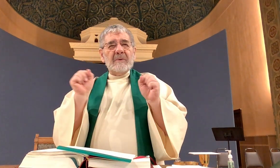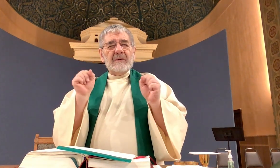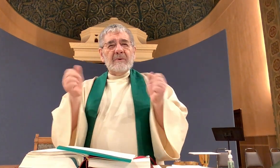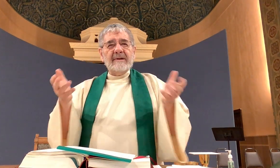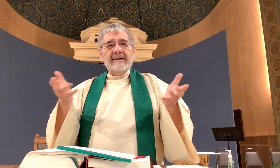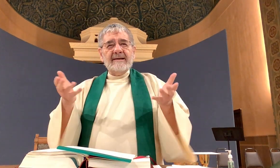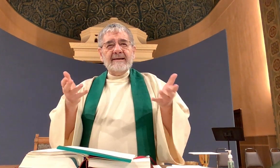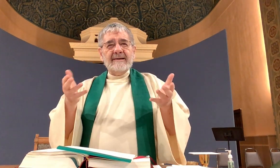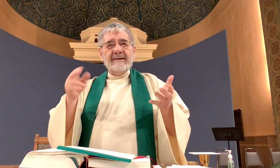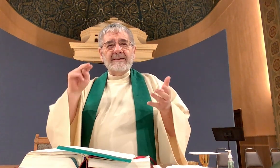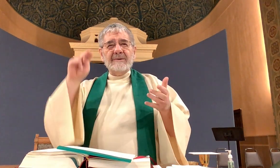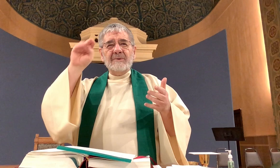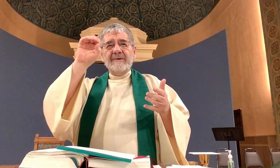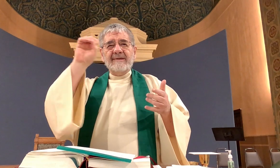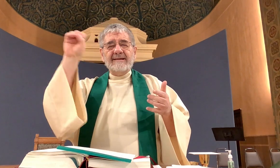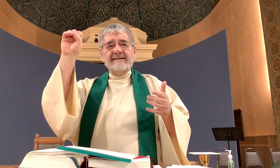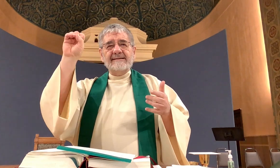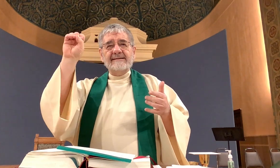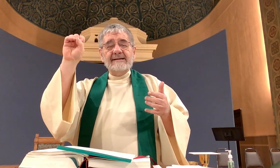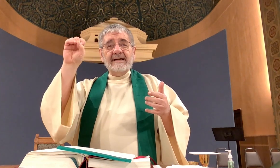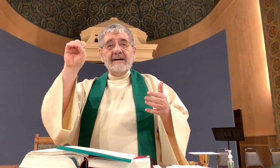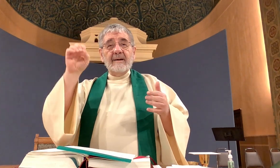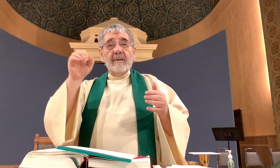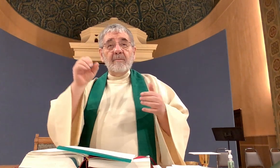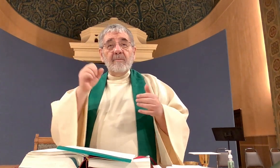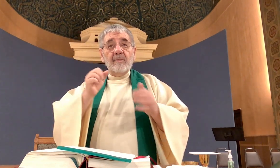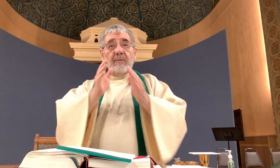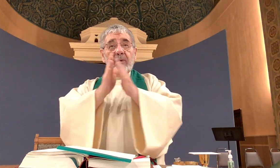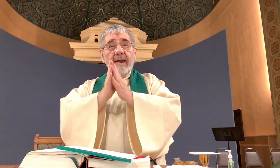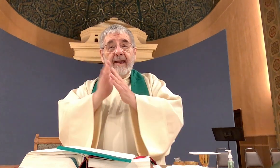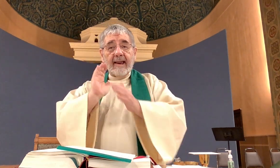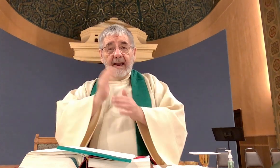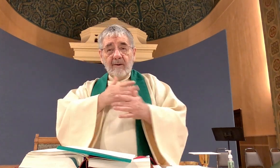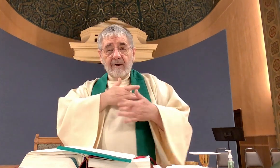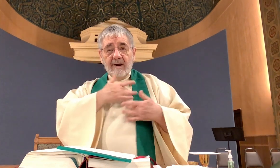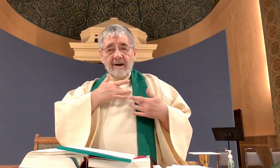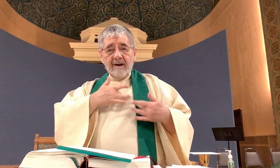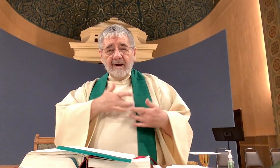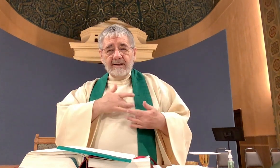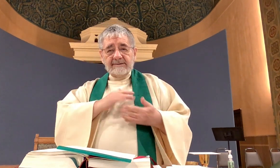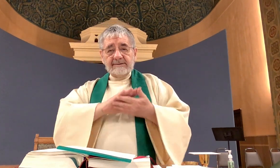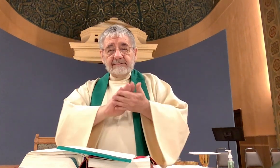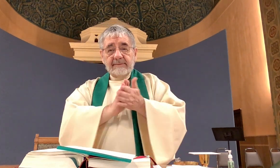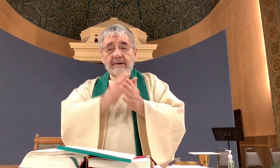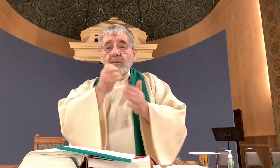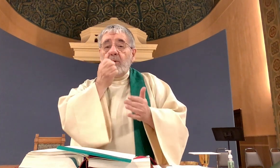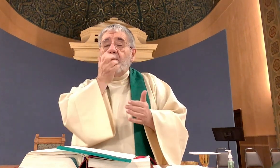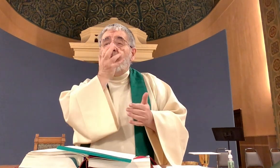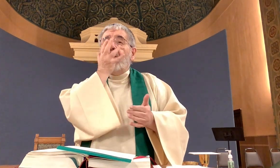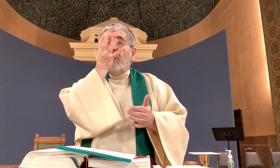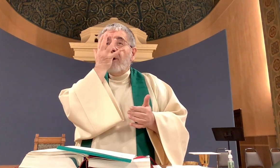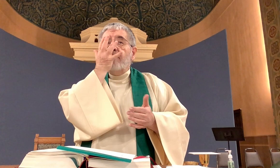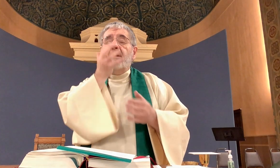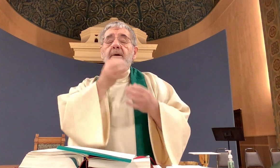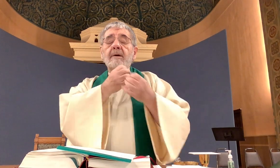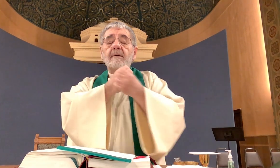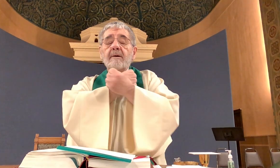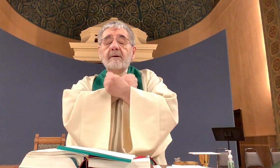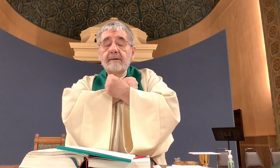January it's so cold here in the northeast we pray our hearts become warm with love